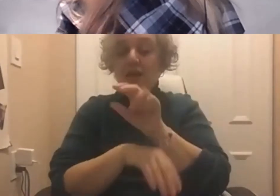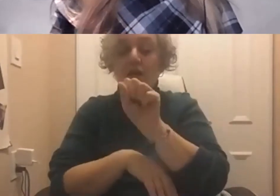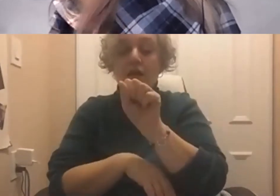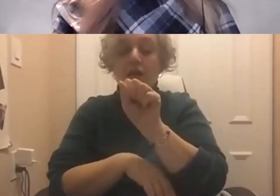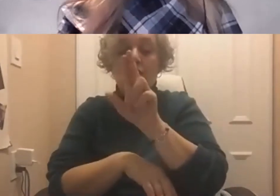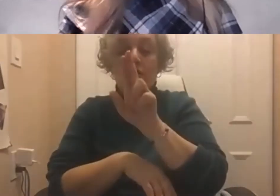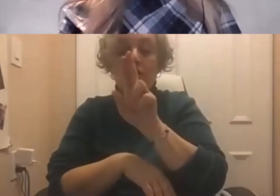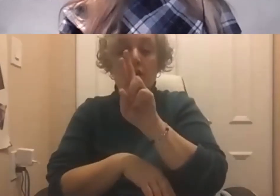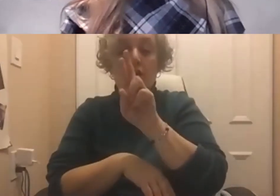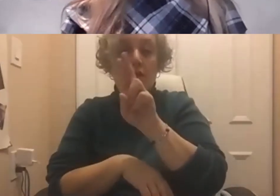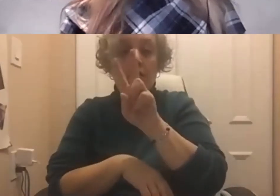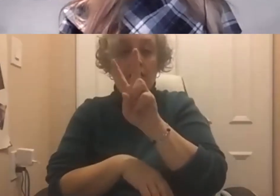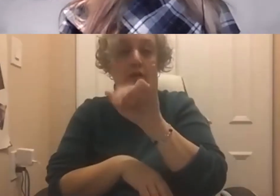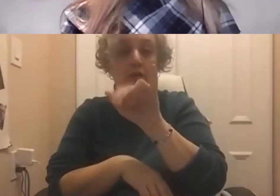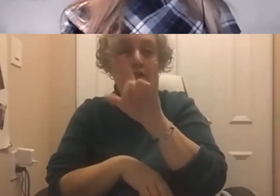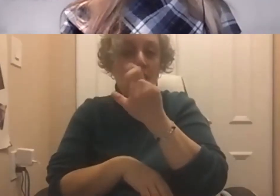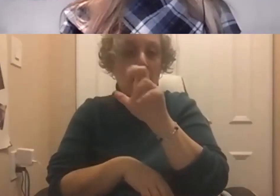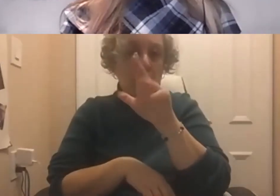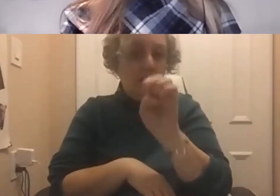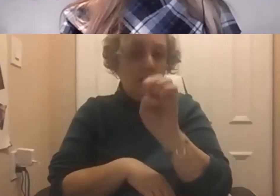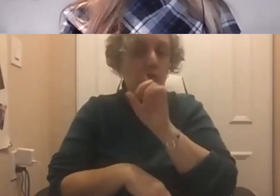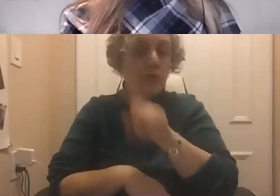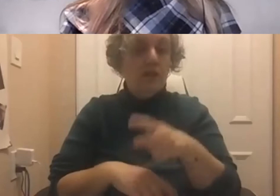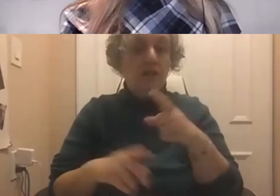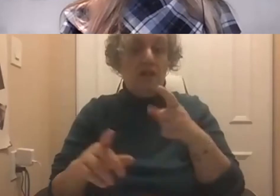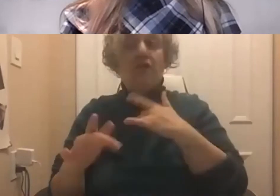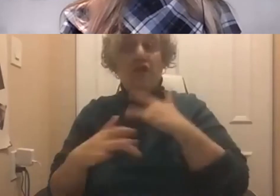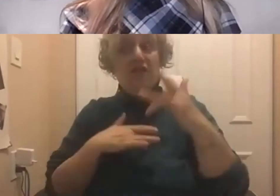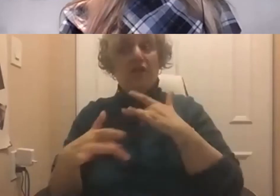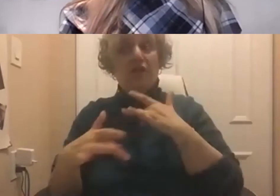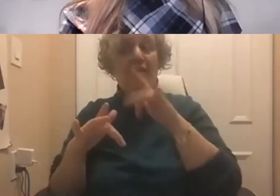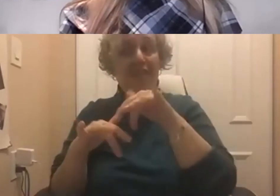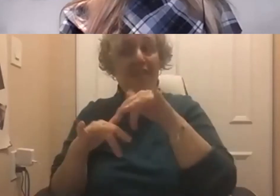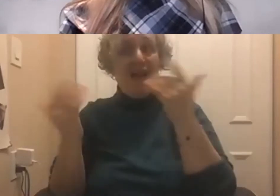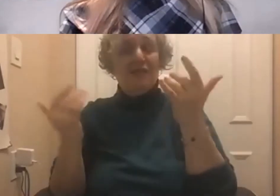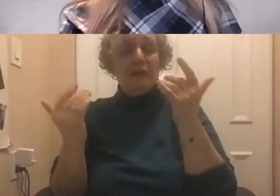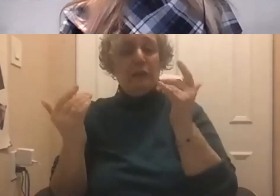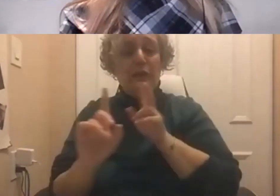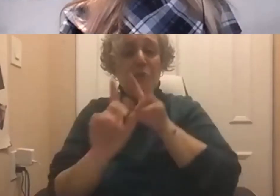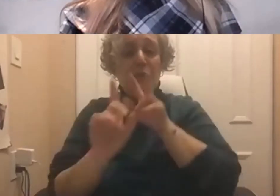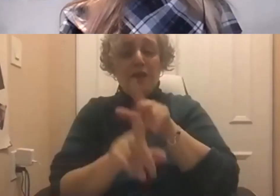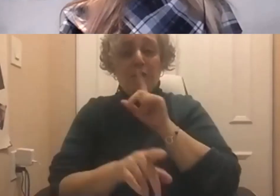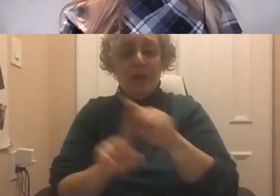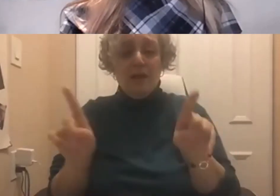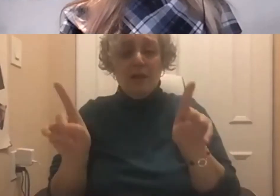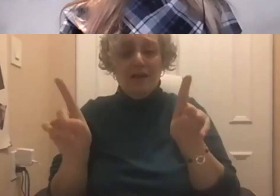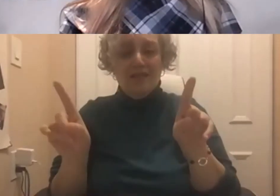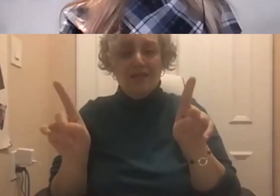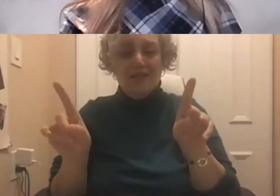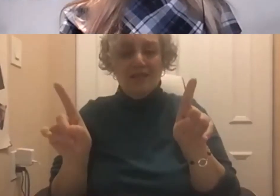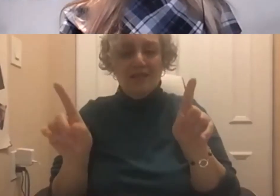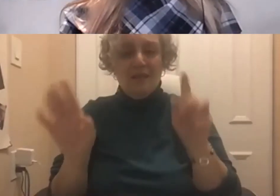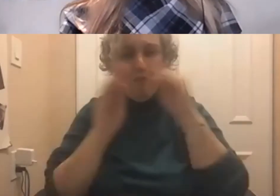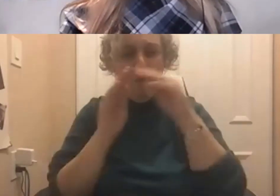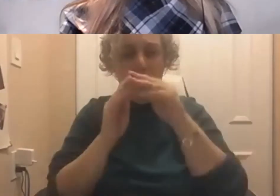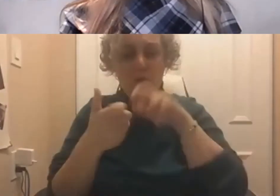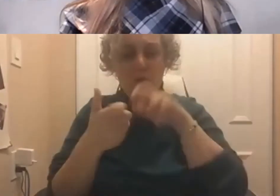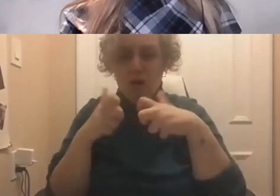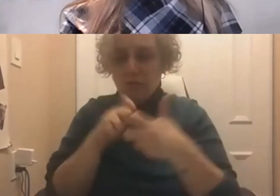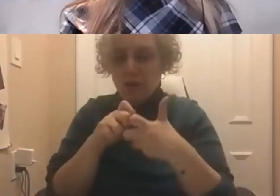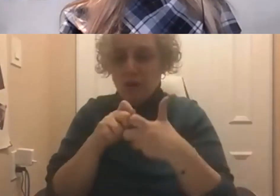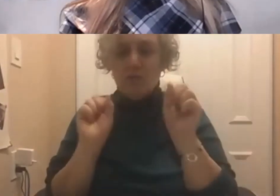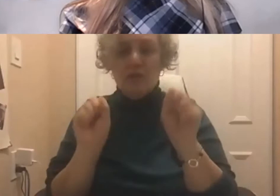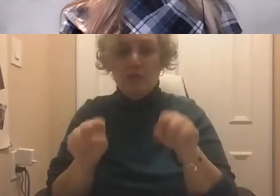has reason to be concerned about workplace surveillance on different levels. But is it more problematic or potentially more